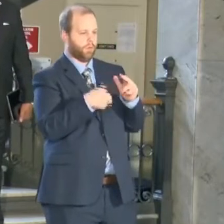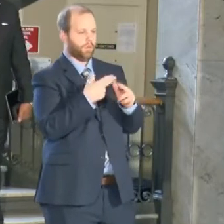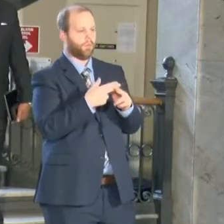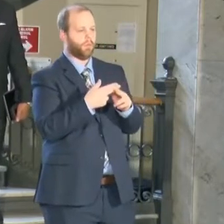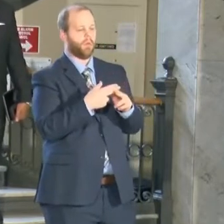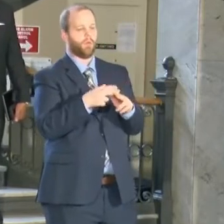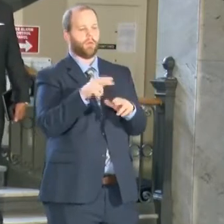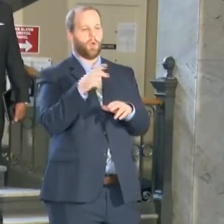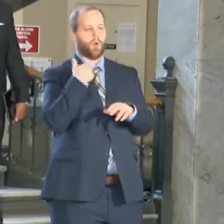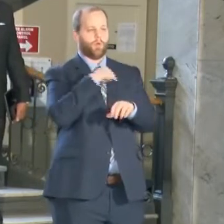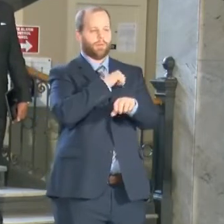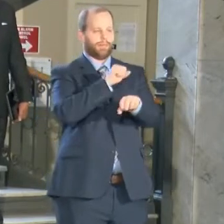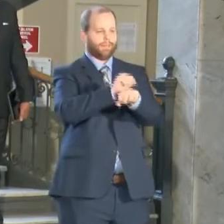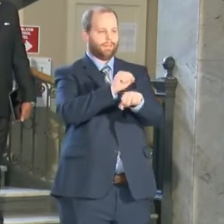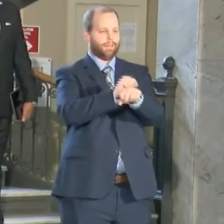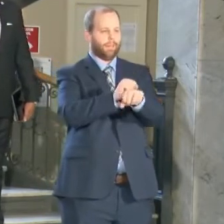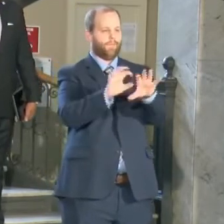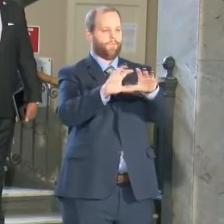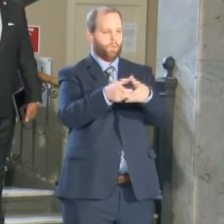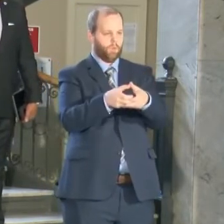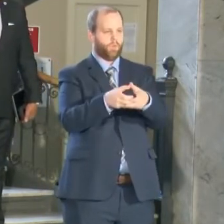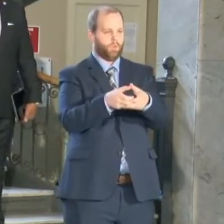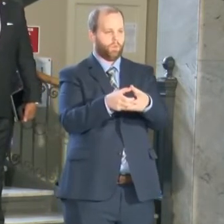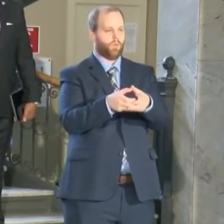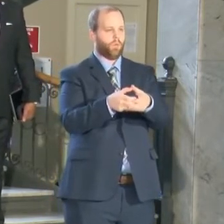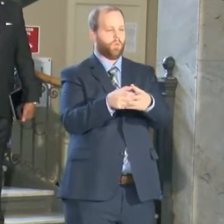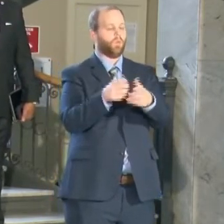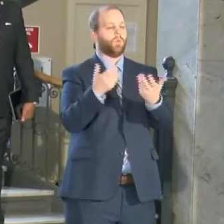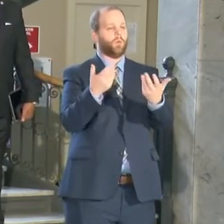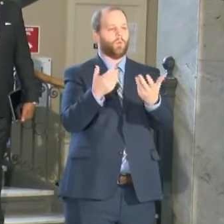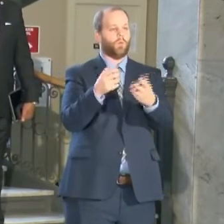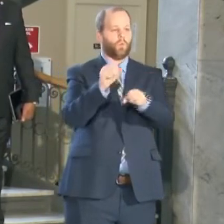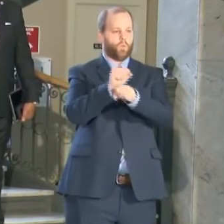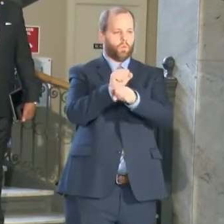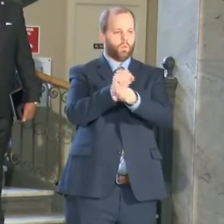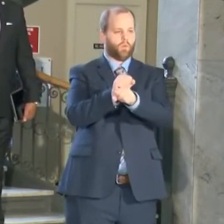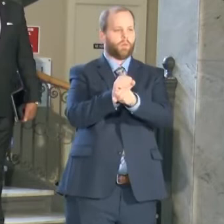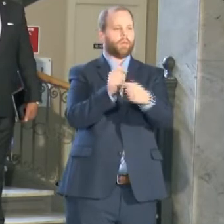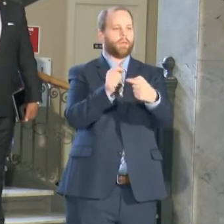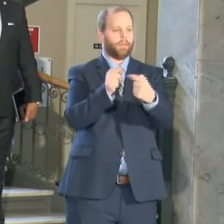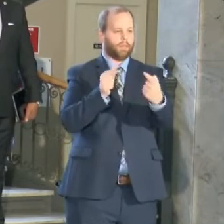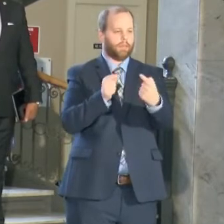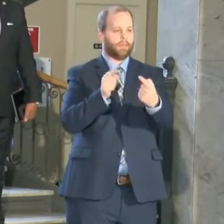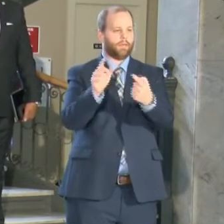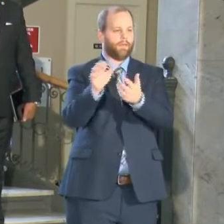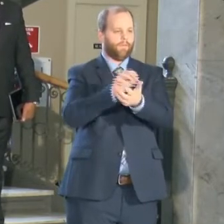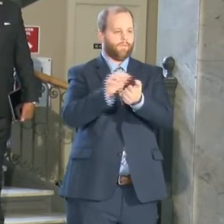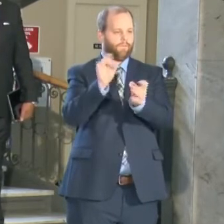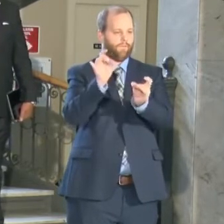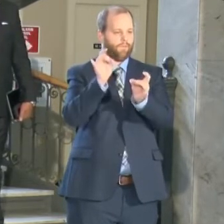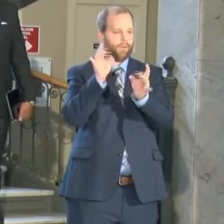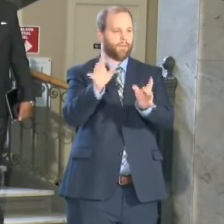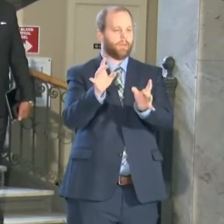for Working Against Violent Entities and those teams consist of our police department, our special